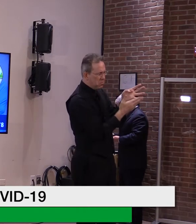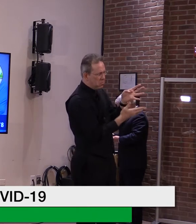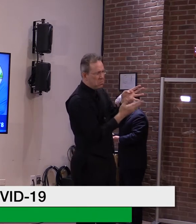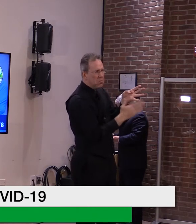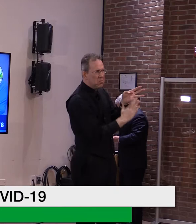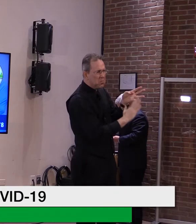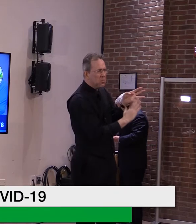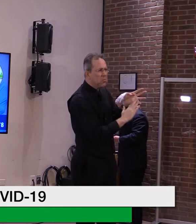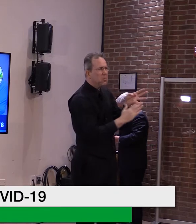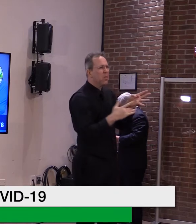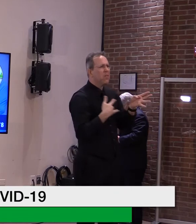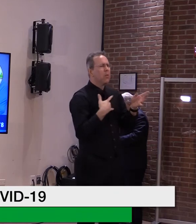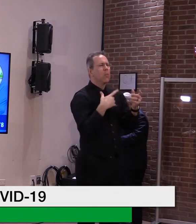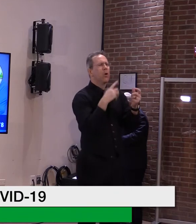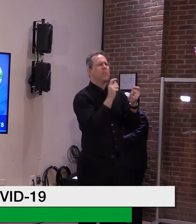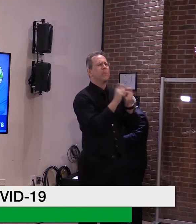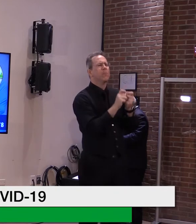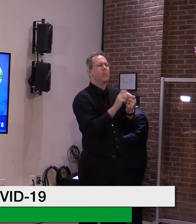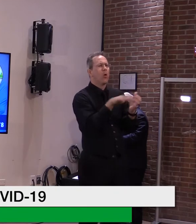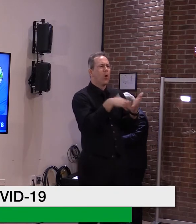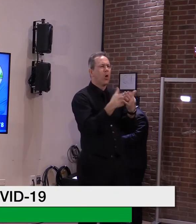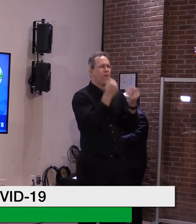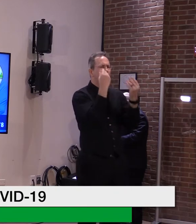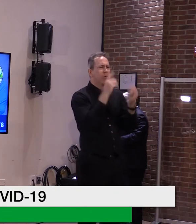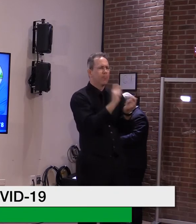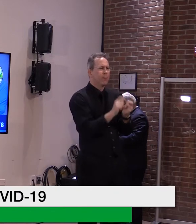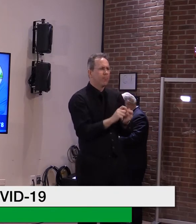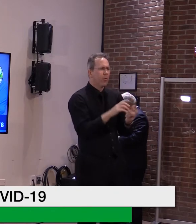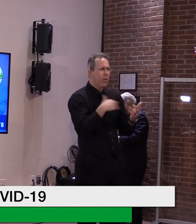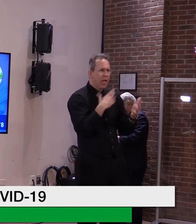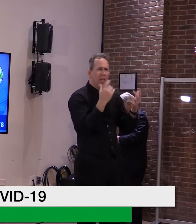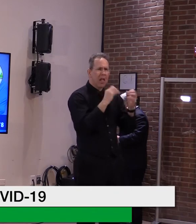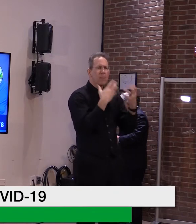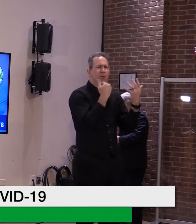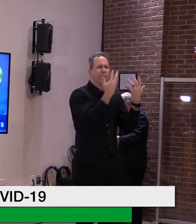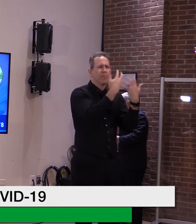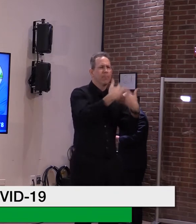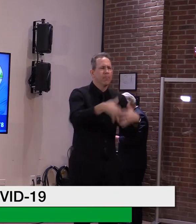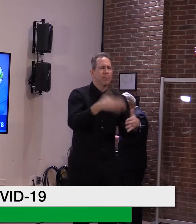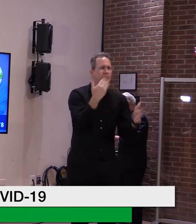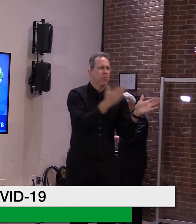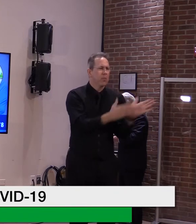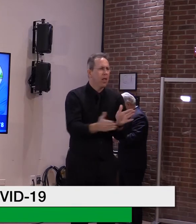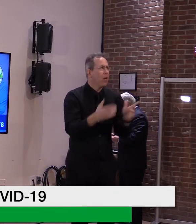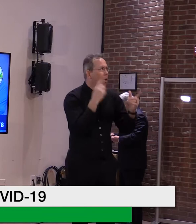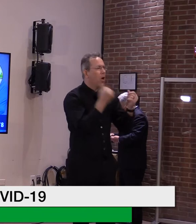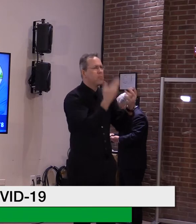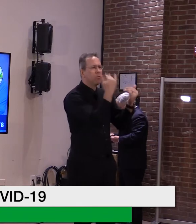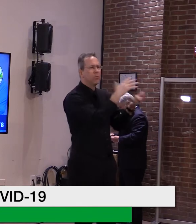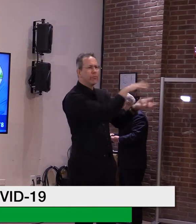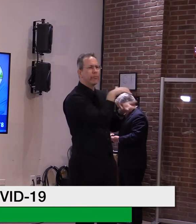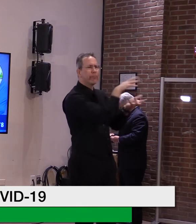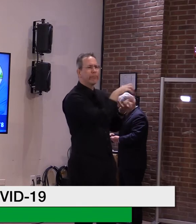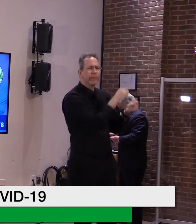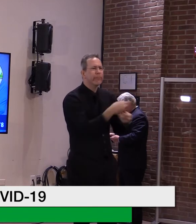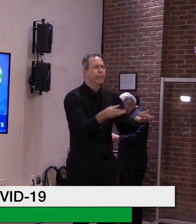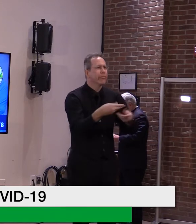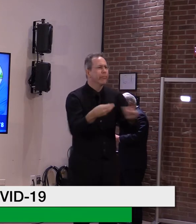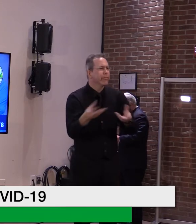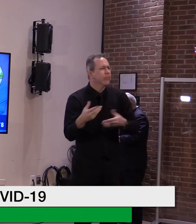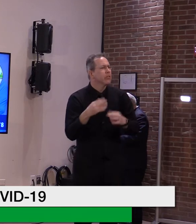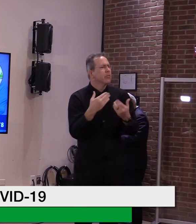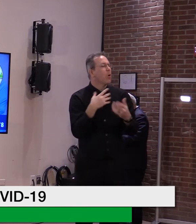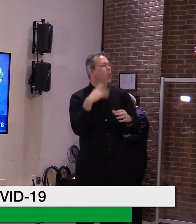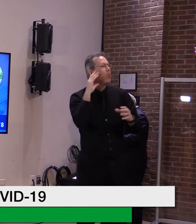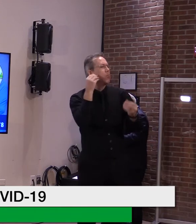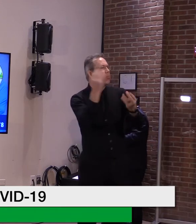detailed plans in terms of showing you exactly how much of the vaccination bands and